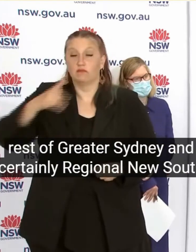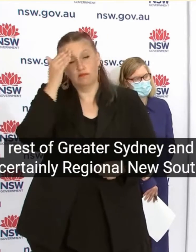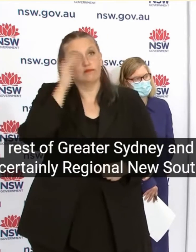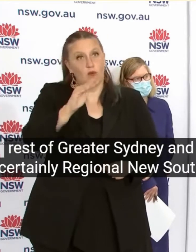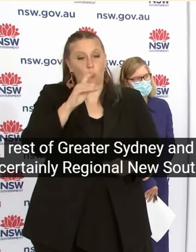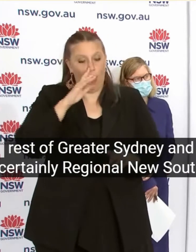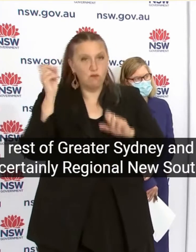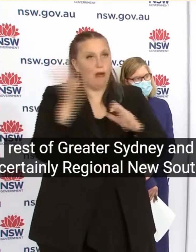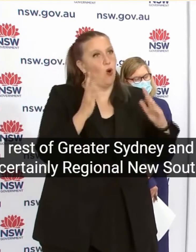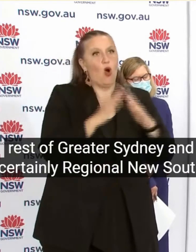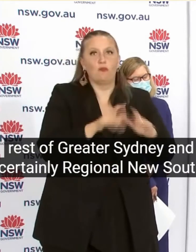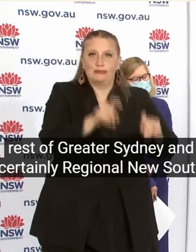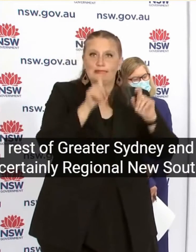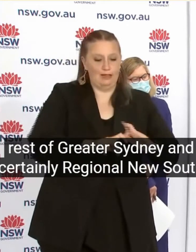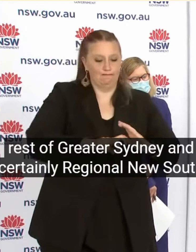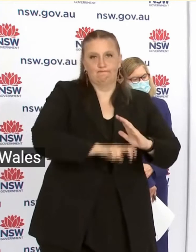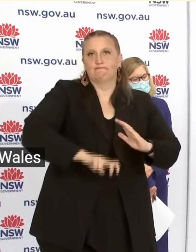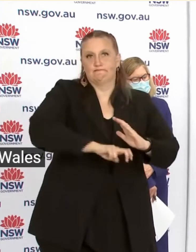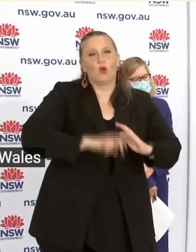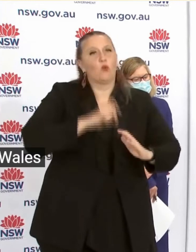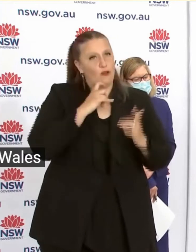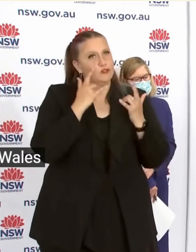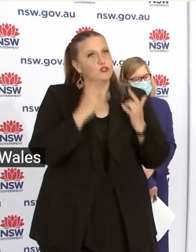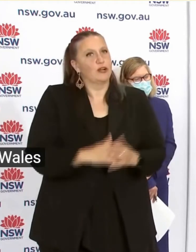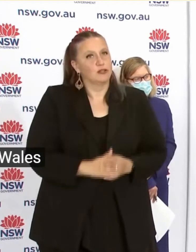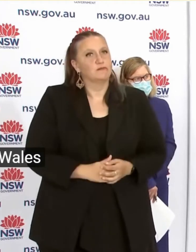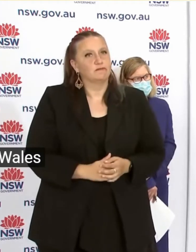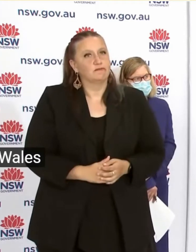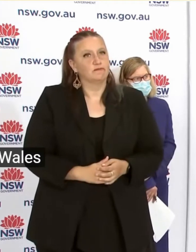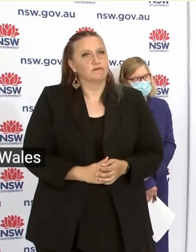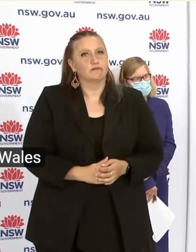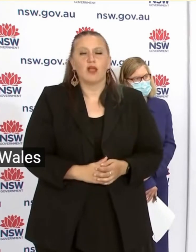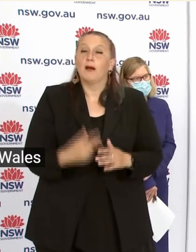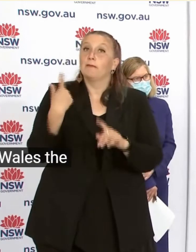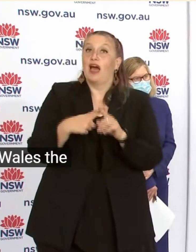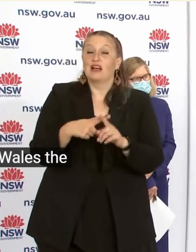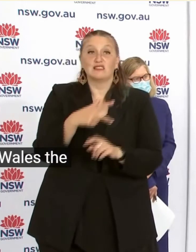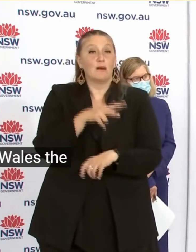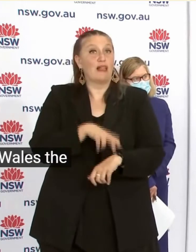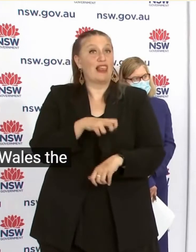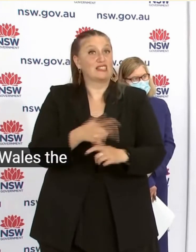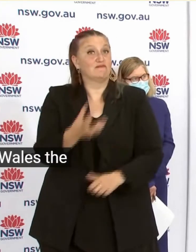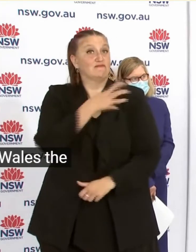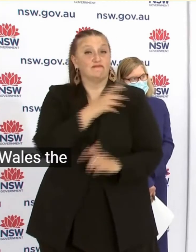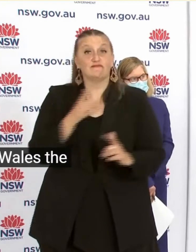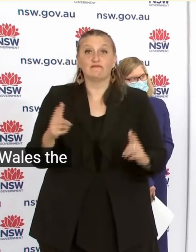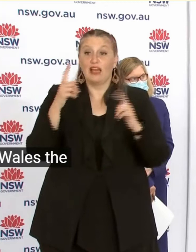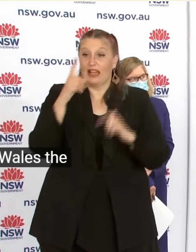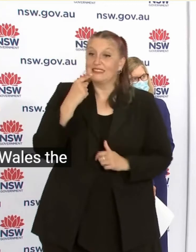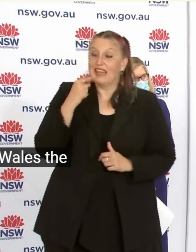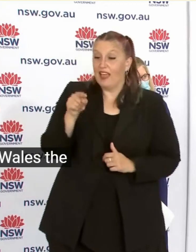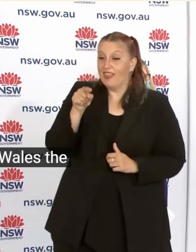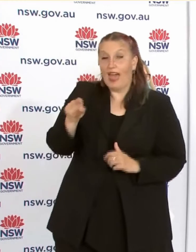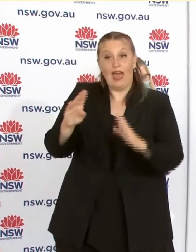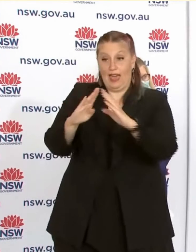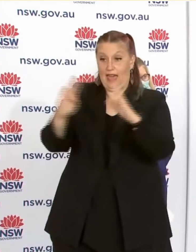Regional New South Wales The police commissioner Now also has powers To deem A residential premises